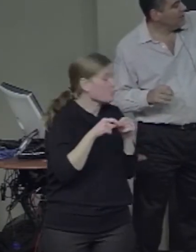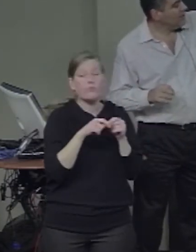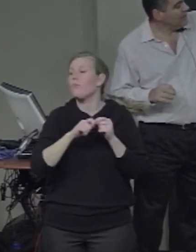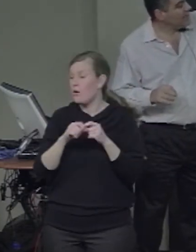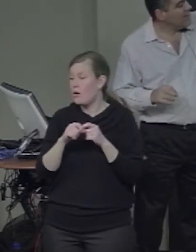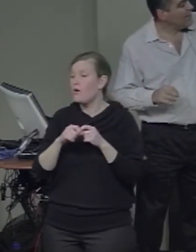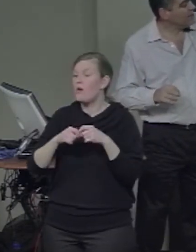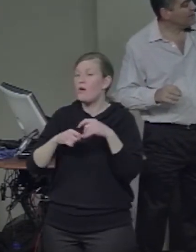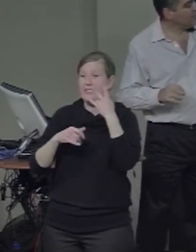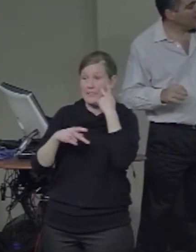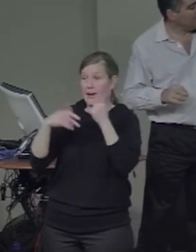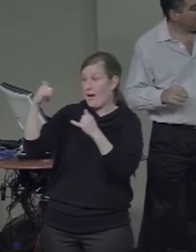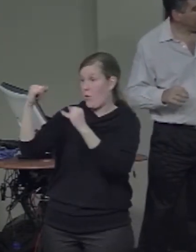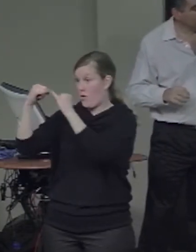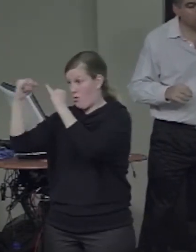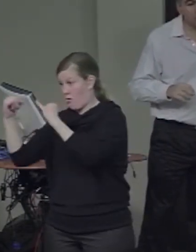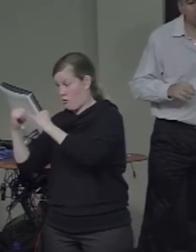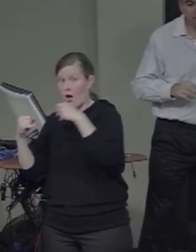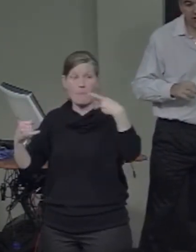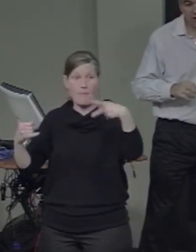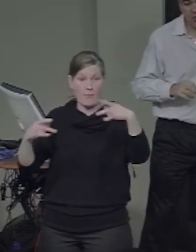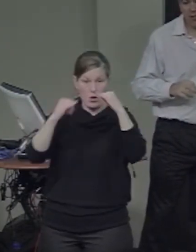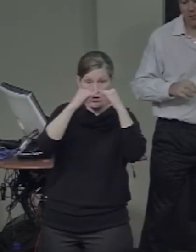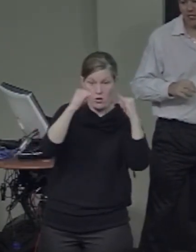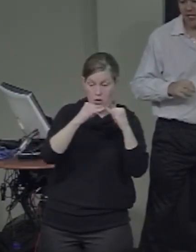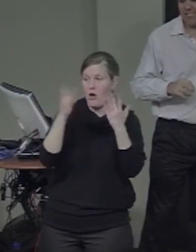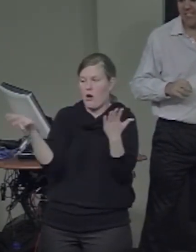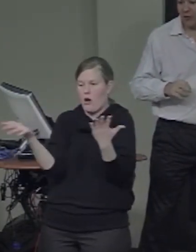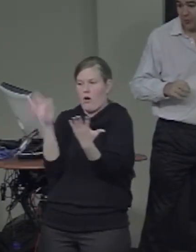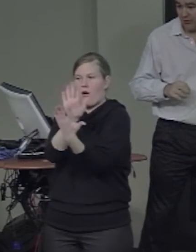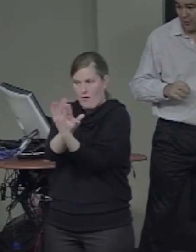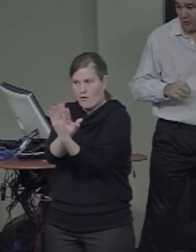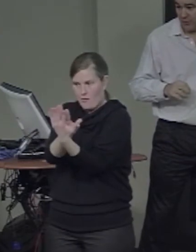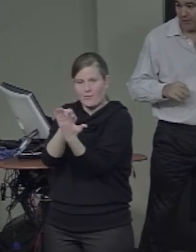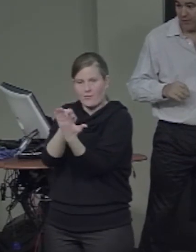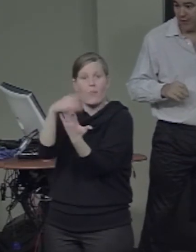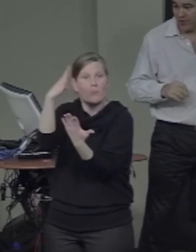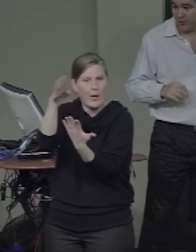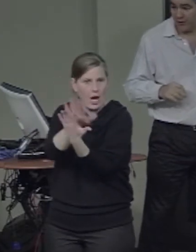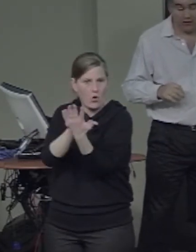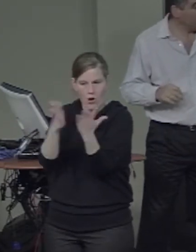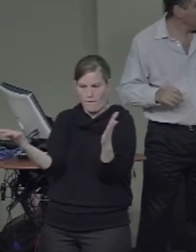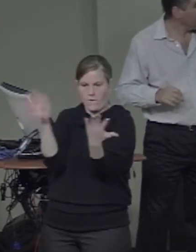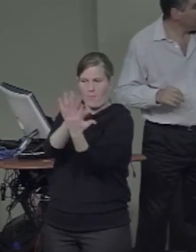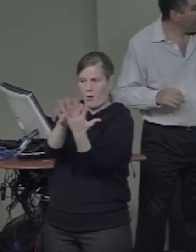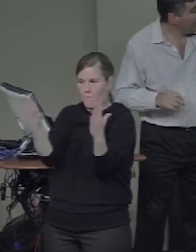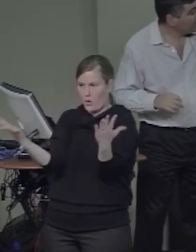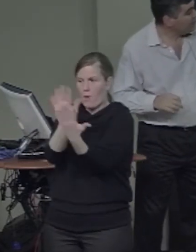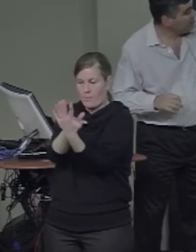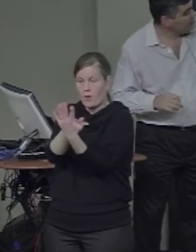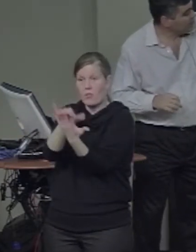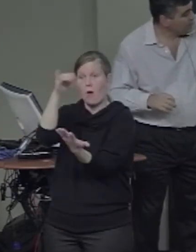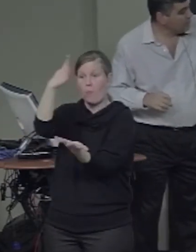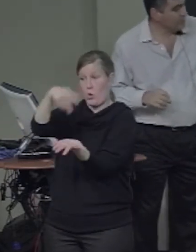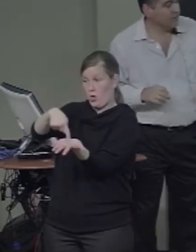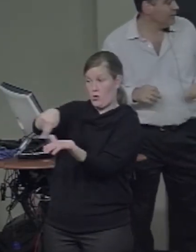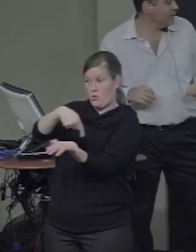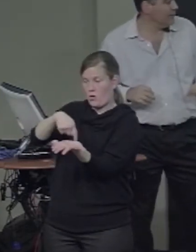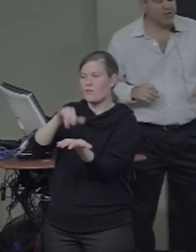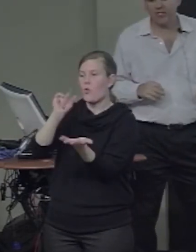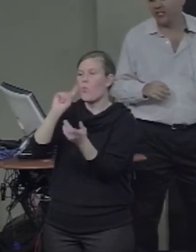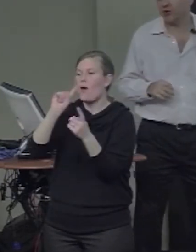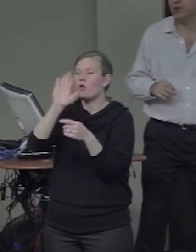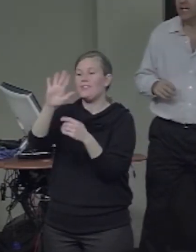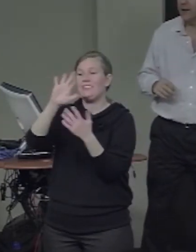entirely within the blue region, which has central visual information, compared with the peripheral